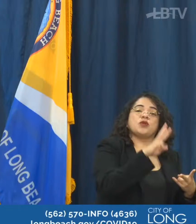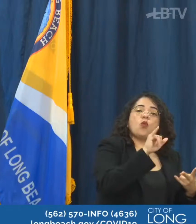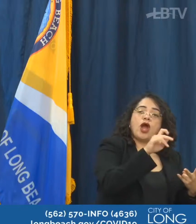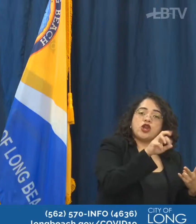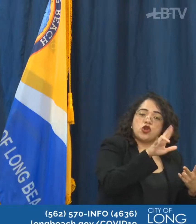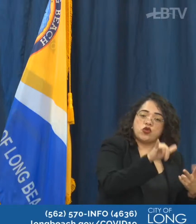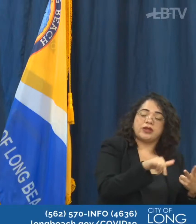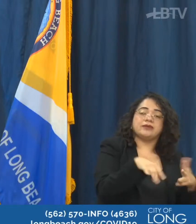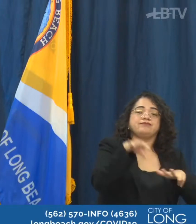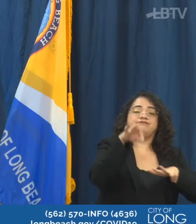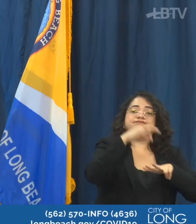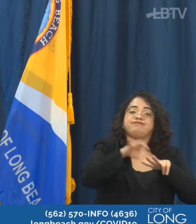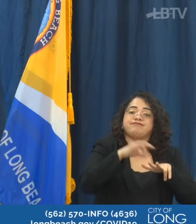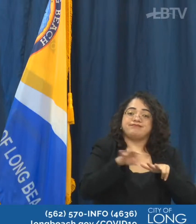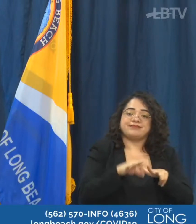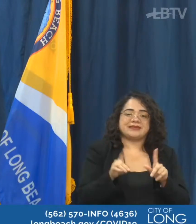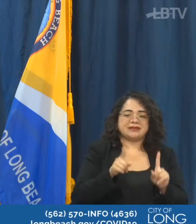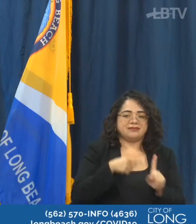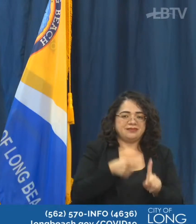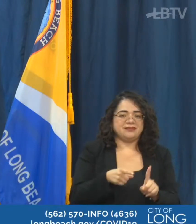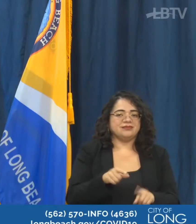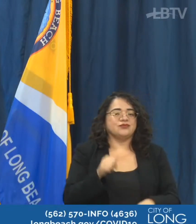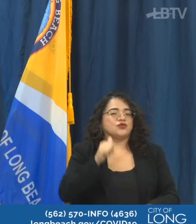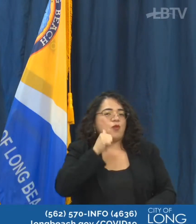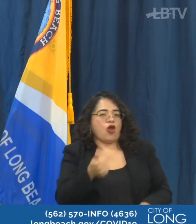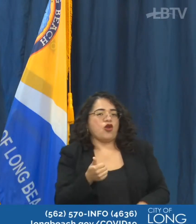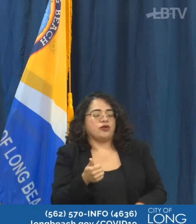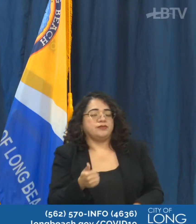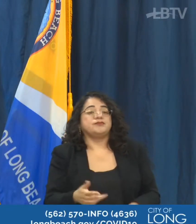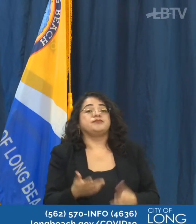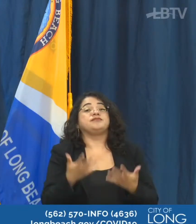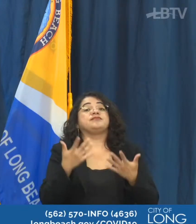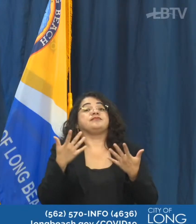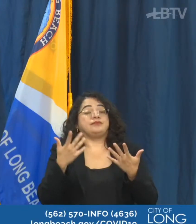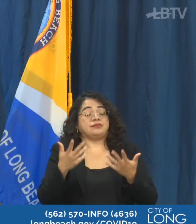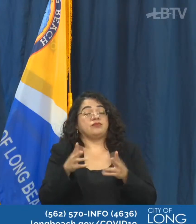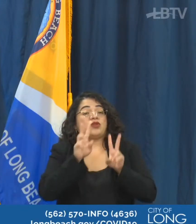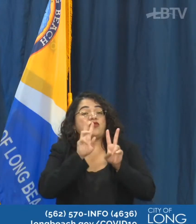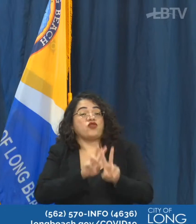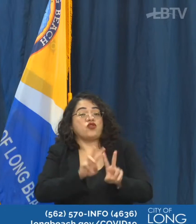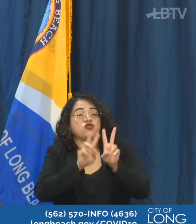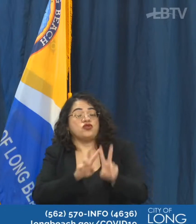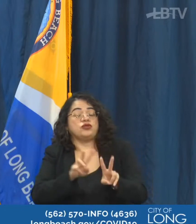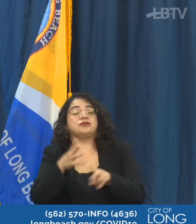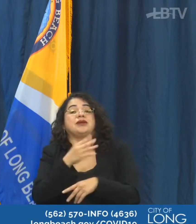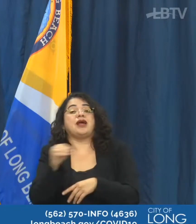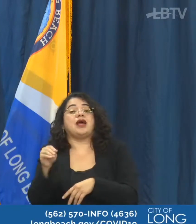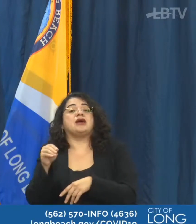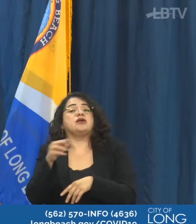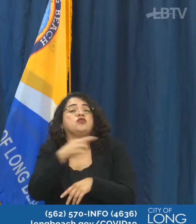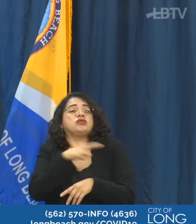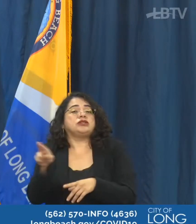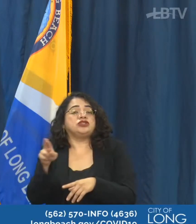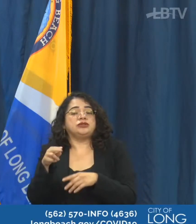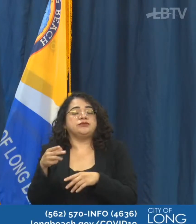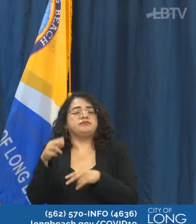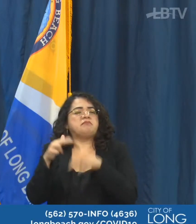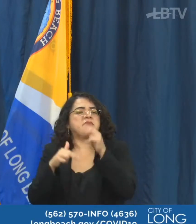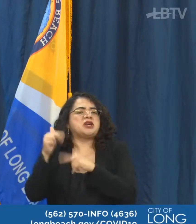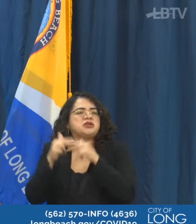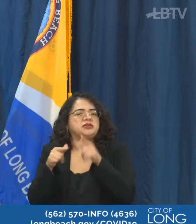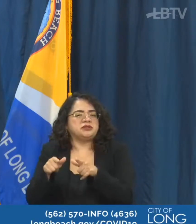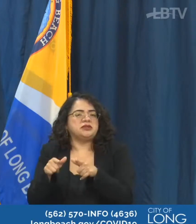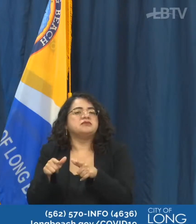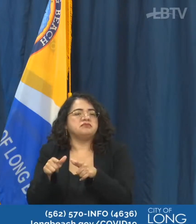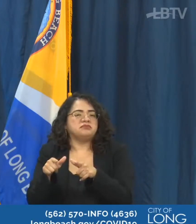salons specifically, and then an expansion for funerals and places of worship, which is just an adjustment that will be in the order.